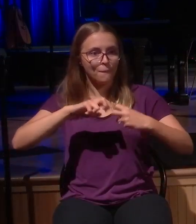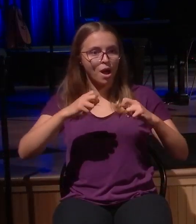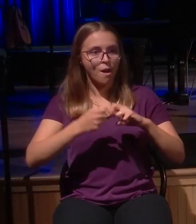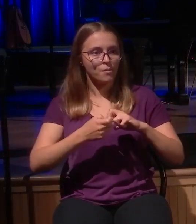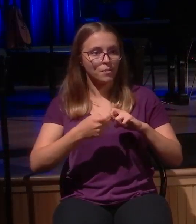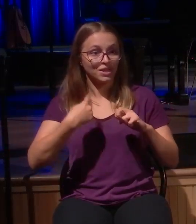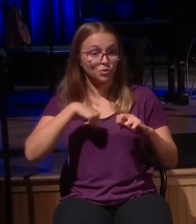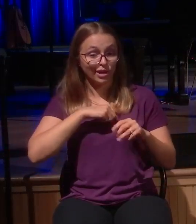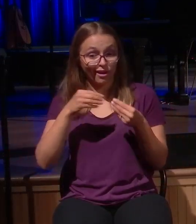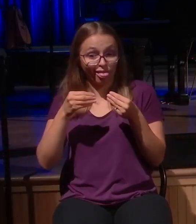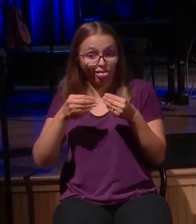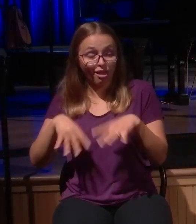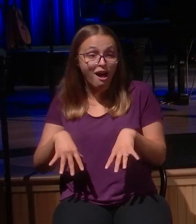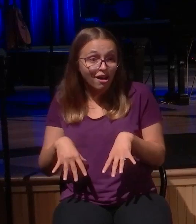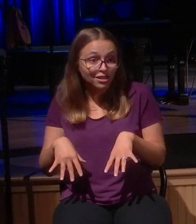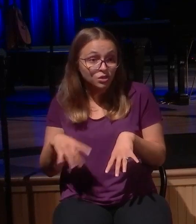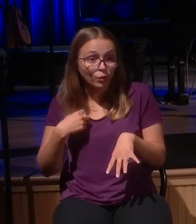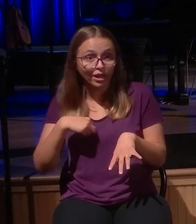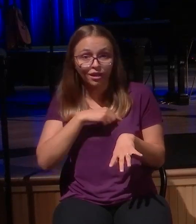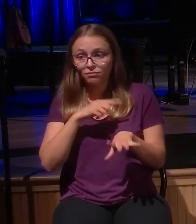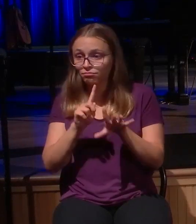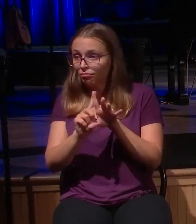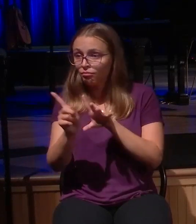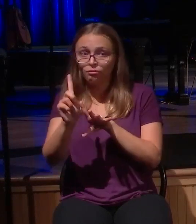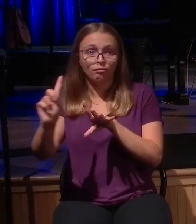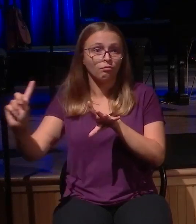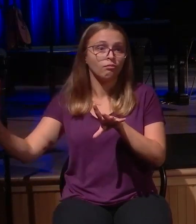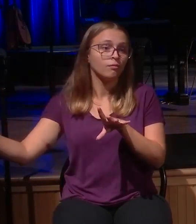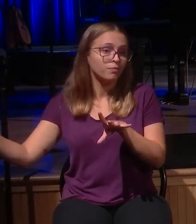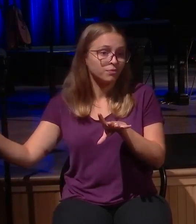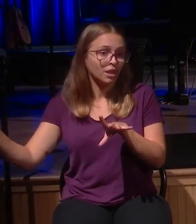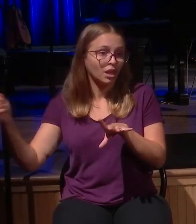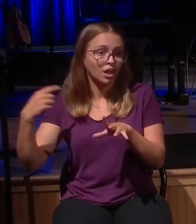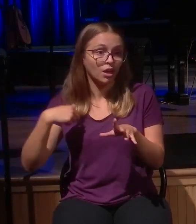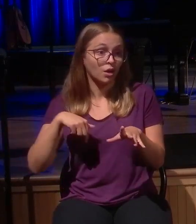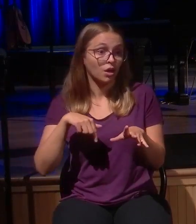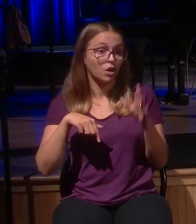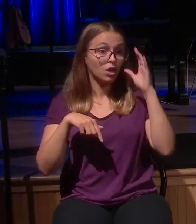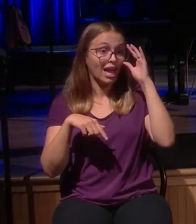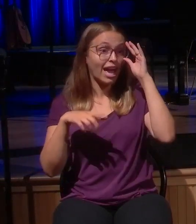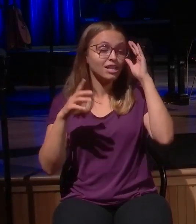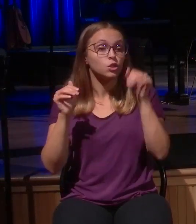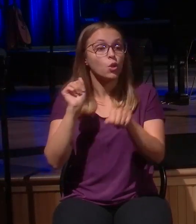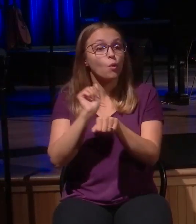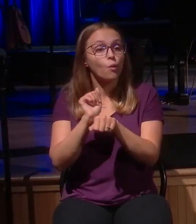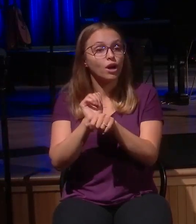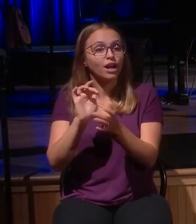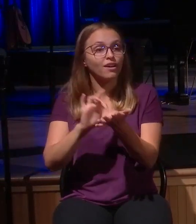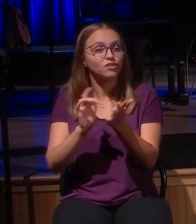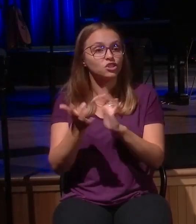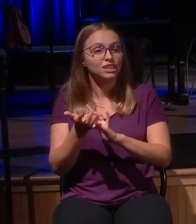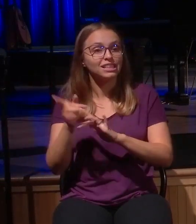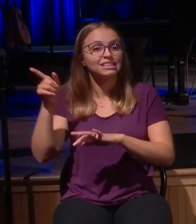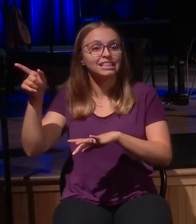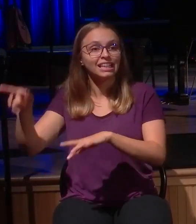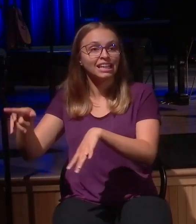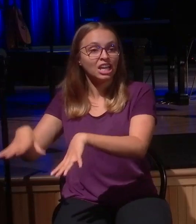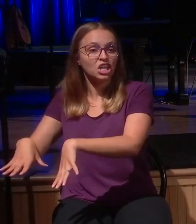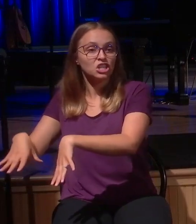and we need a Savior. And that Savior would in the fullness of time come, and the person, the work of Jesus, who indeed took upon himself the iniquity of